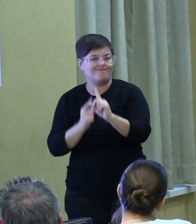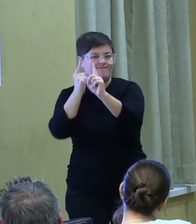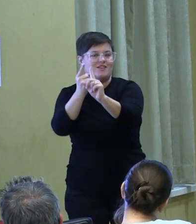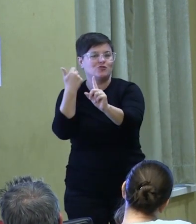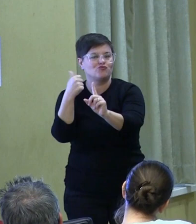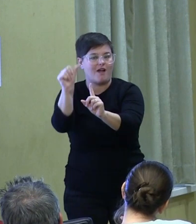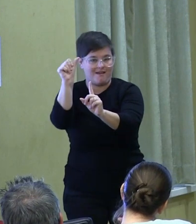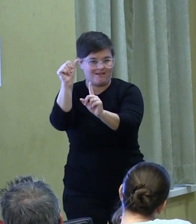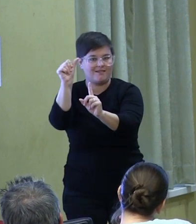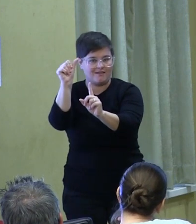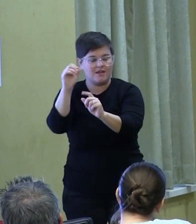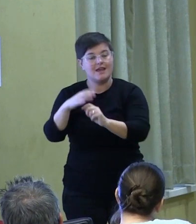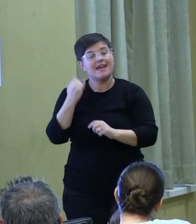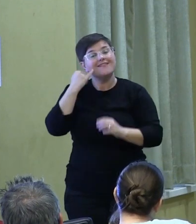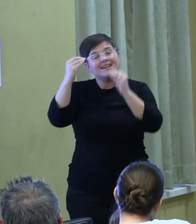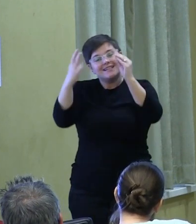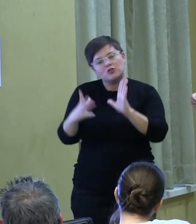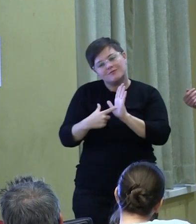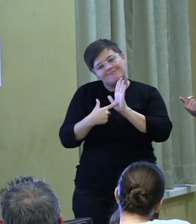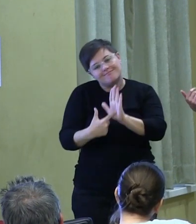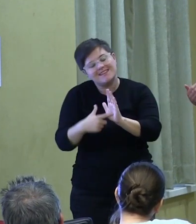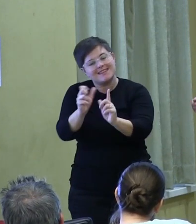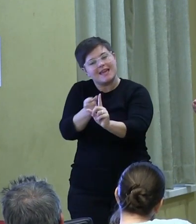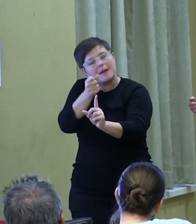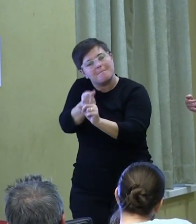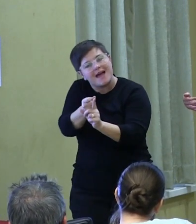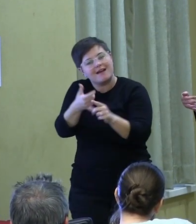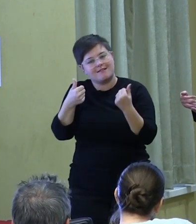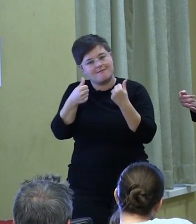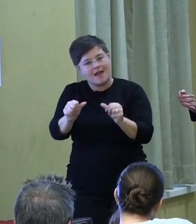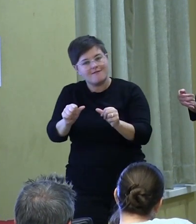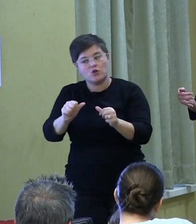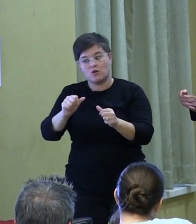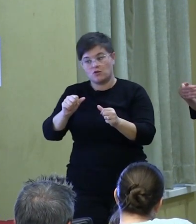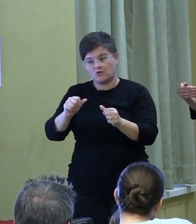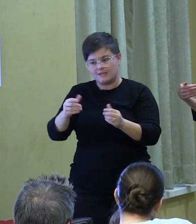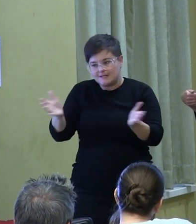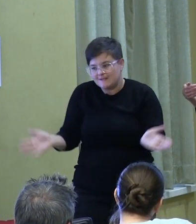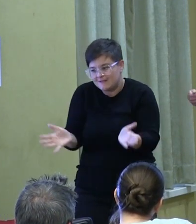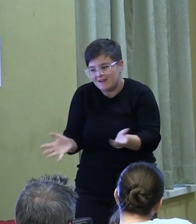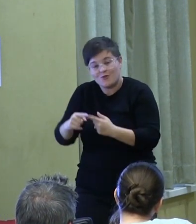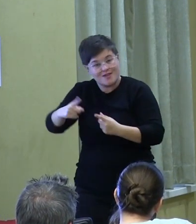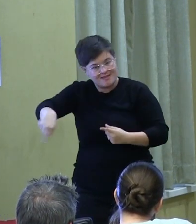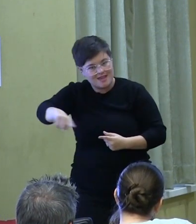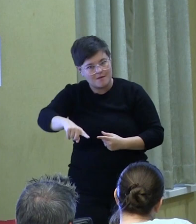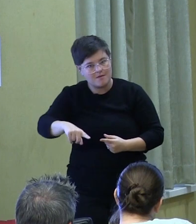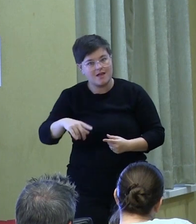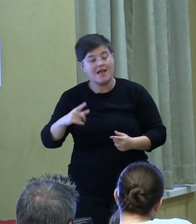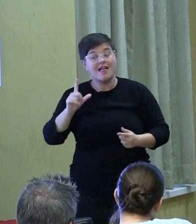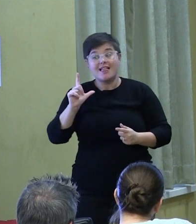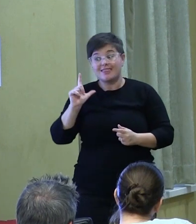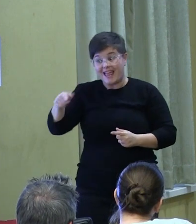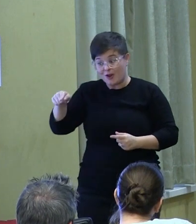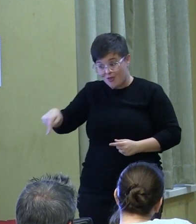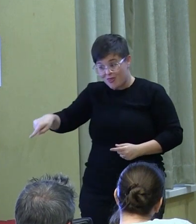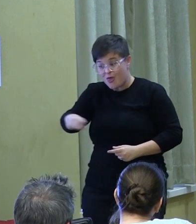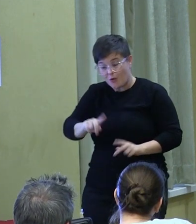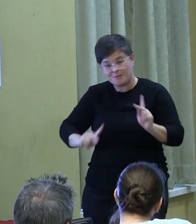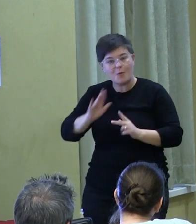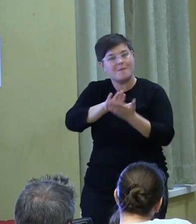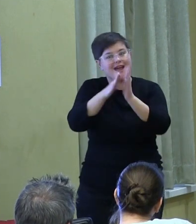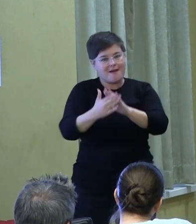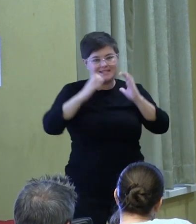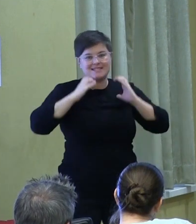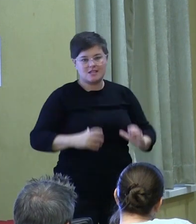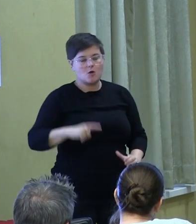demonstrate the impact of a student's effort to those students, they're more likely to produce future citizens who recognize their own